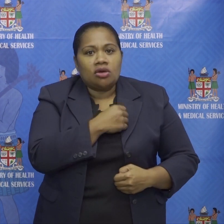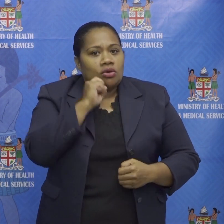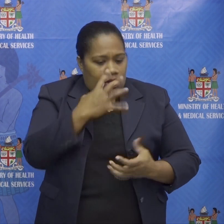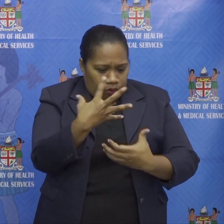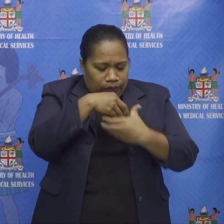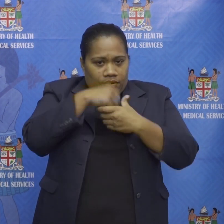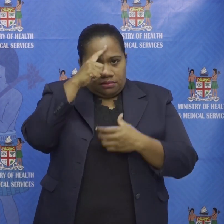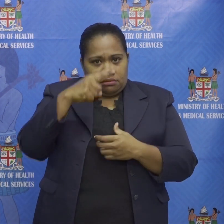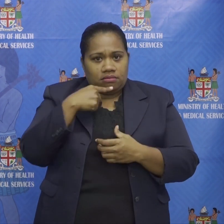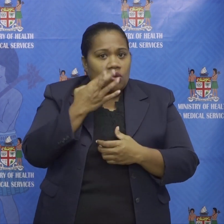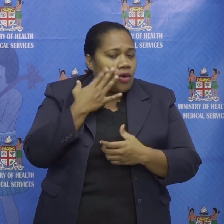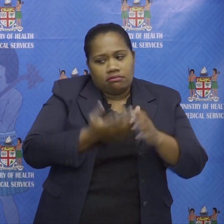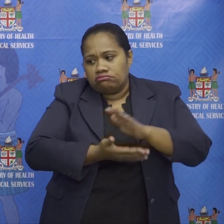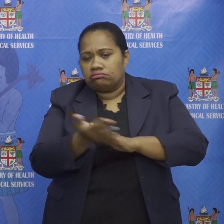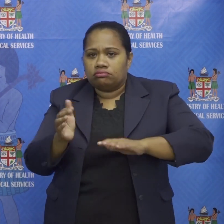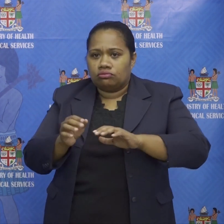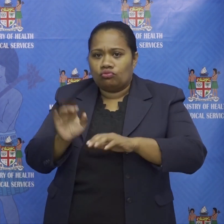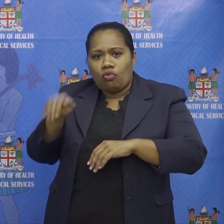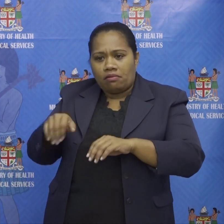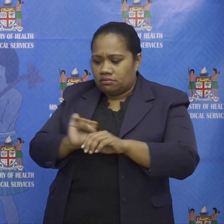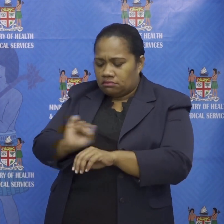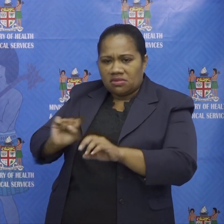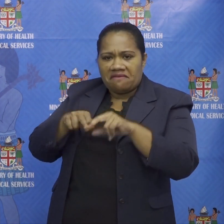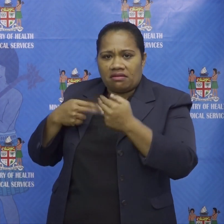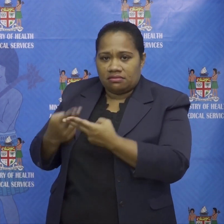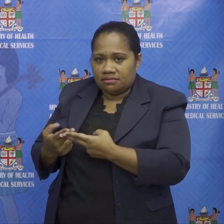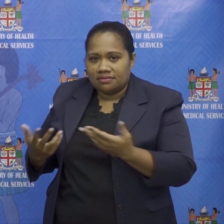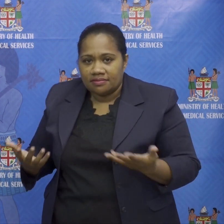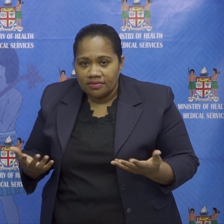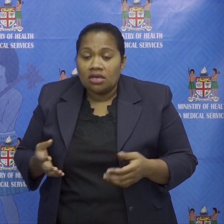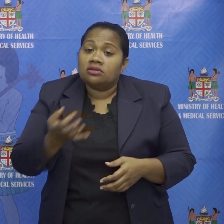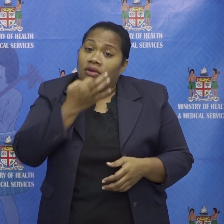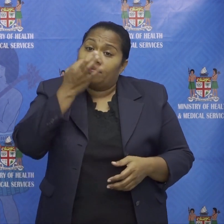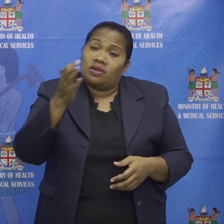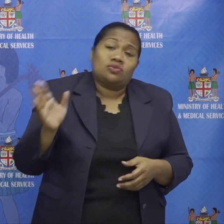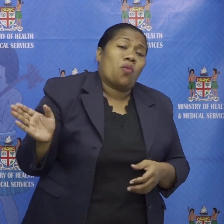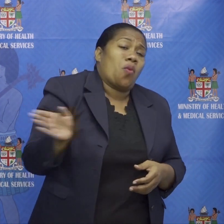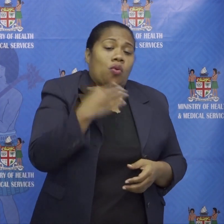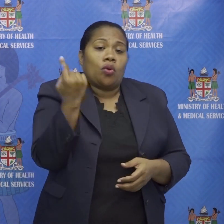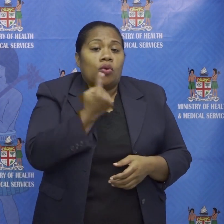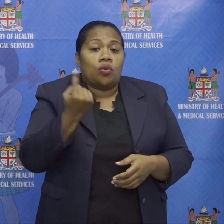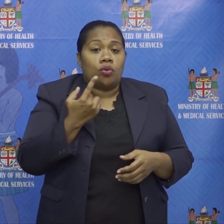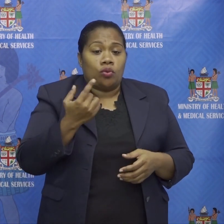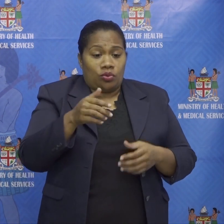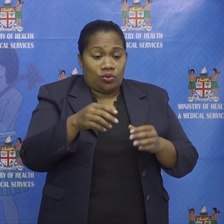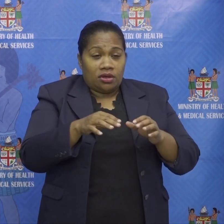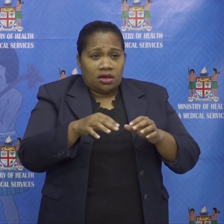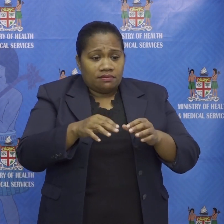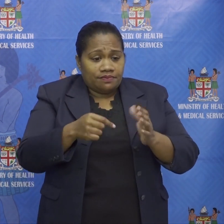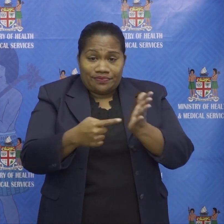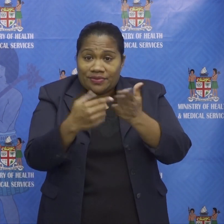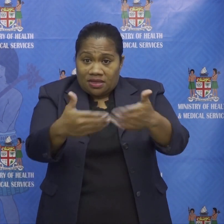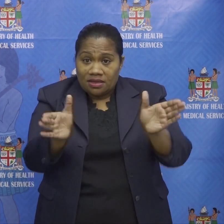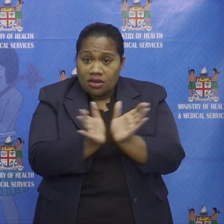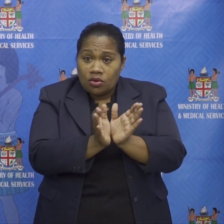out of an abundance of caution we will also be recalling all individuals discharged from tano hotel from the 12th of april